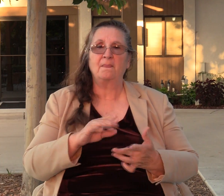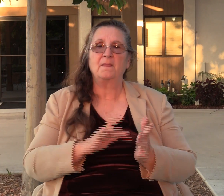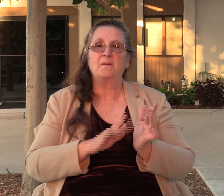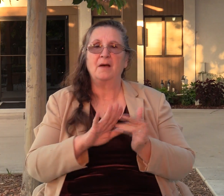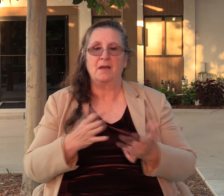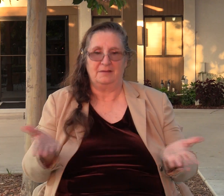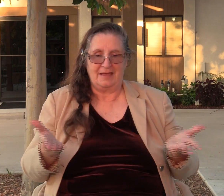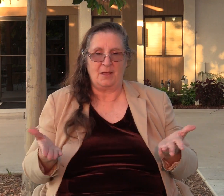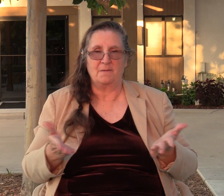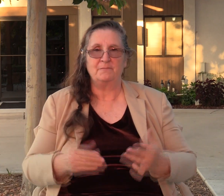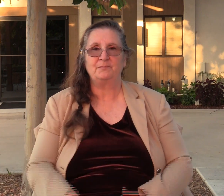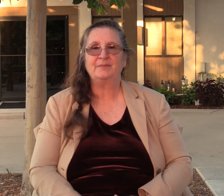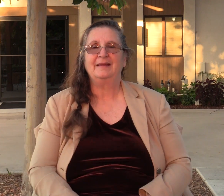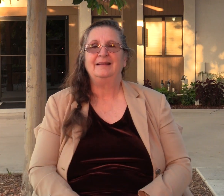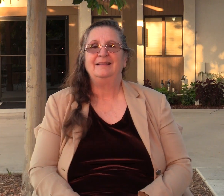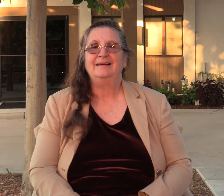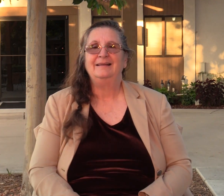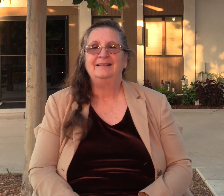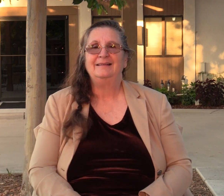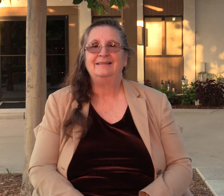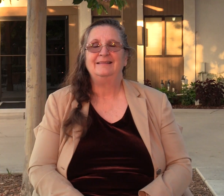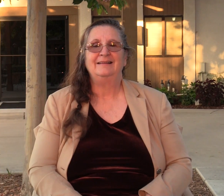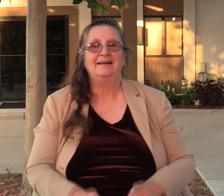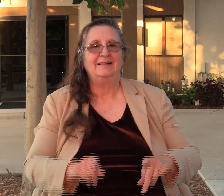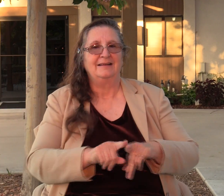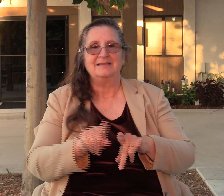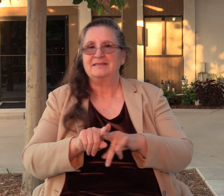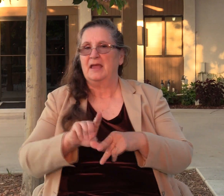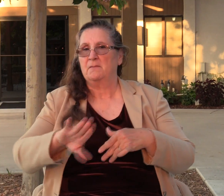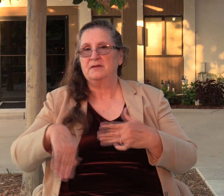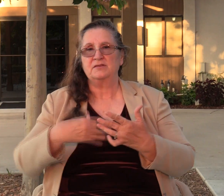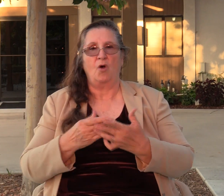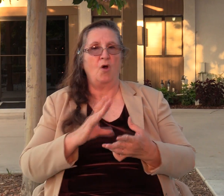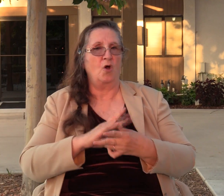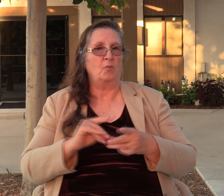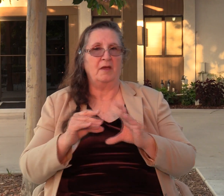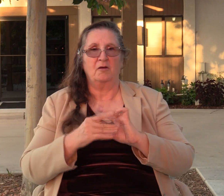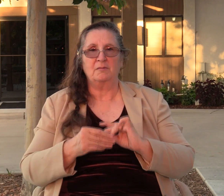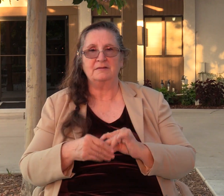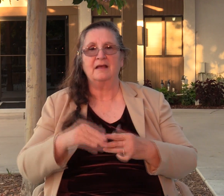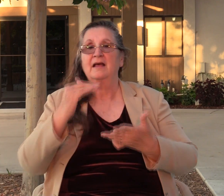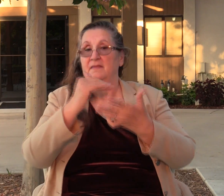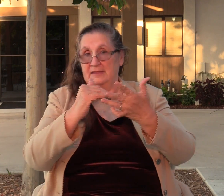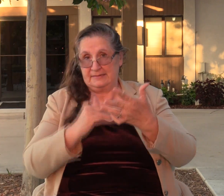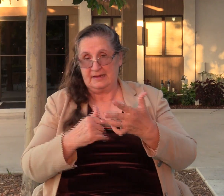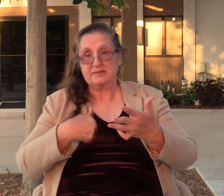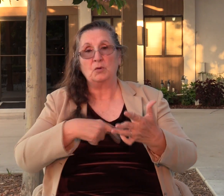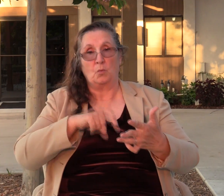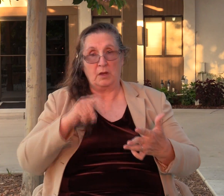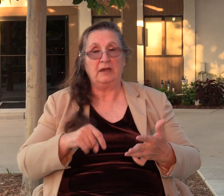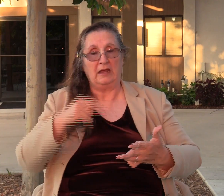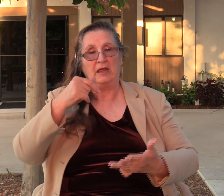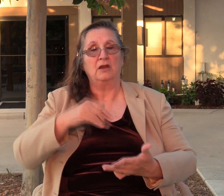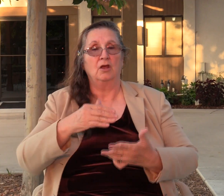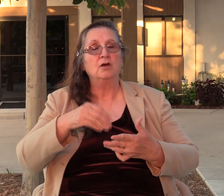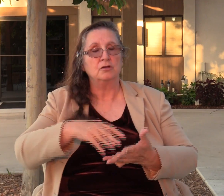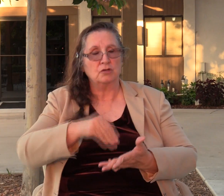And with all parables in the Bible, there is a lesson to be learned. And so, let's take a look now at